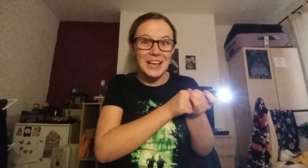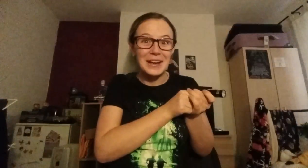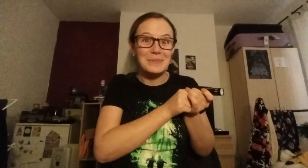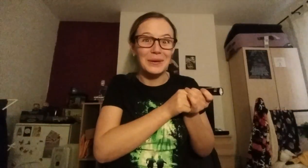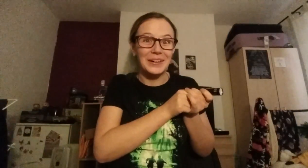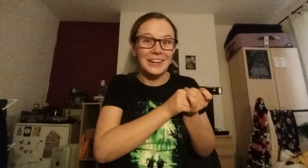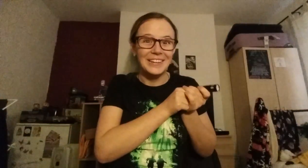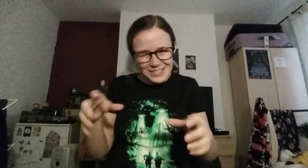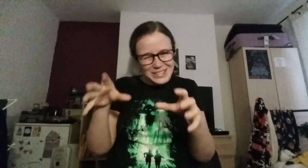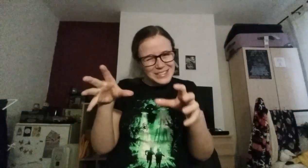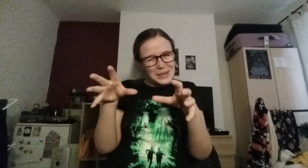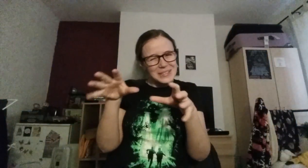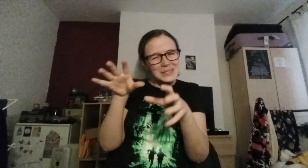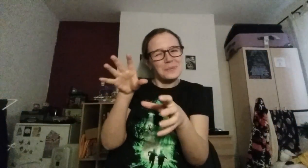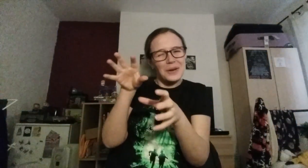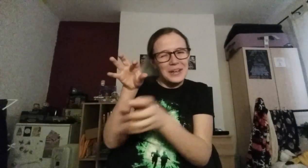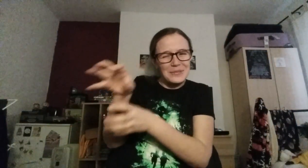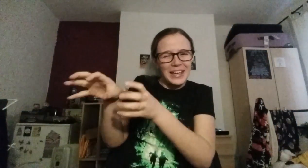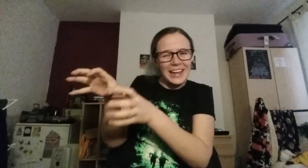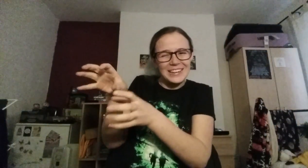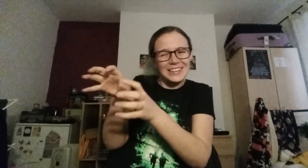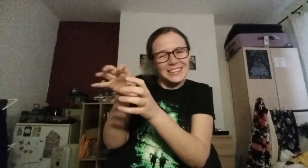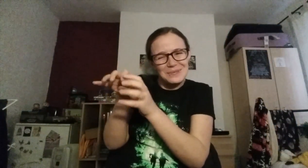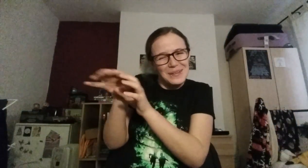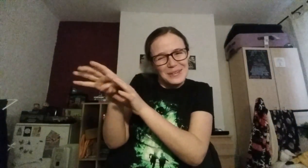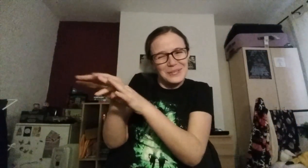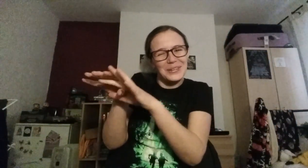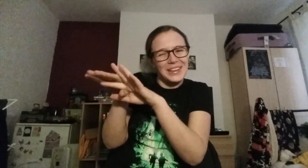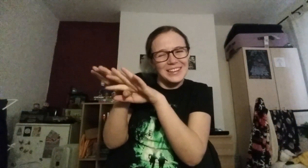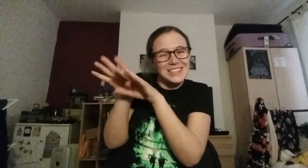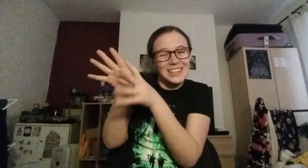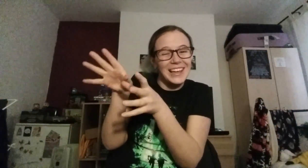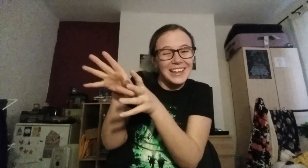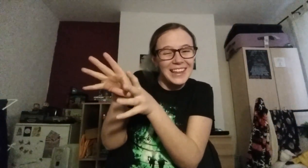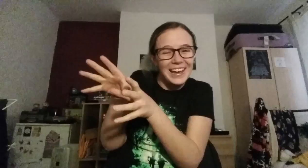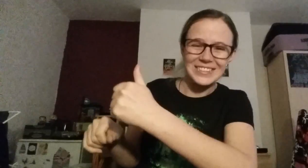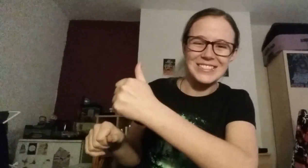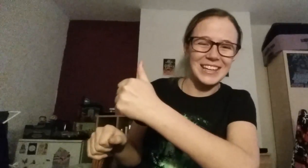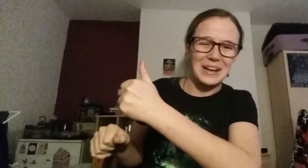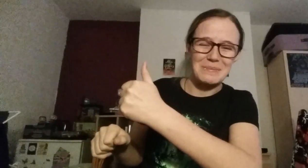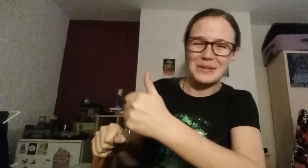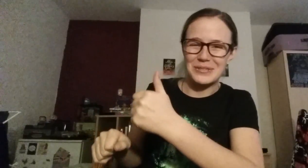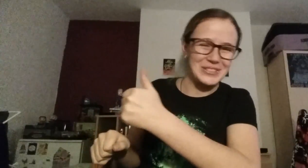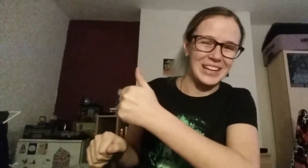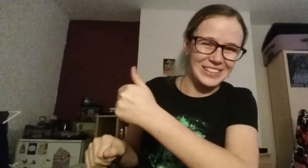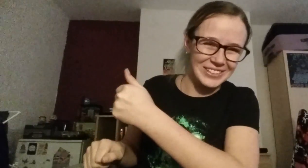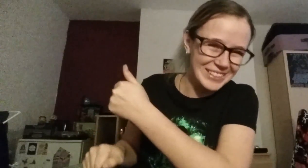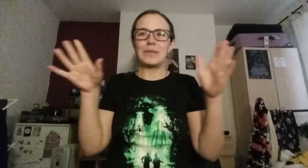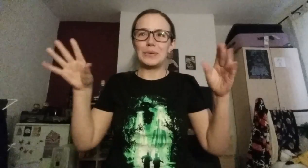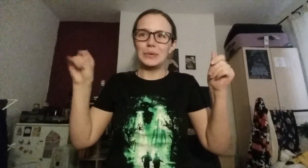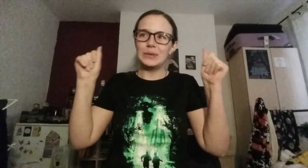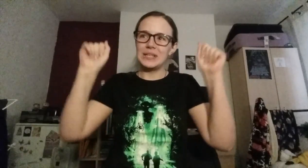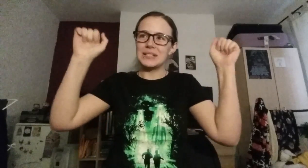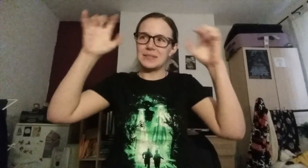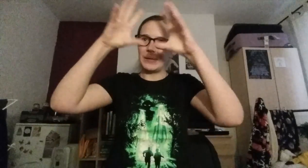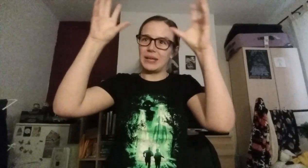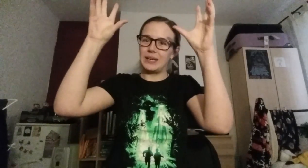anymore. Those are a somewhat heavy-handed metaphor there. Did you like that? Those are the kind of metaphors I do. With all these big,